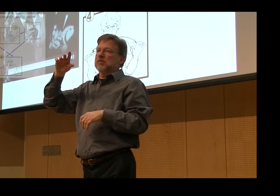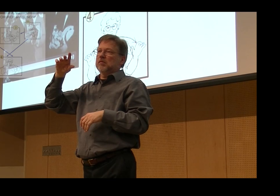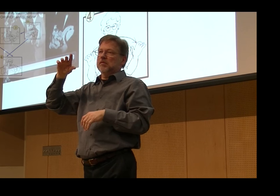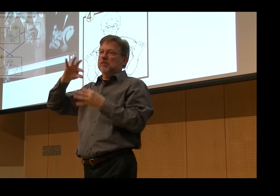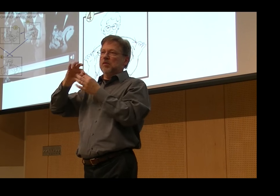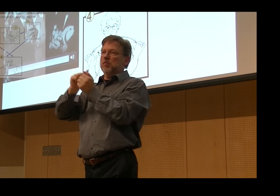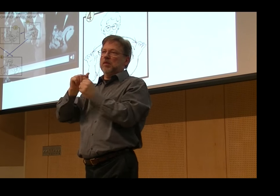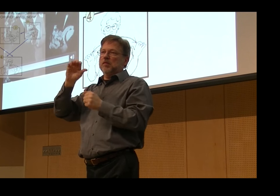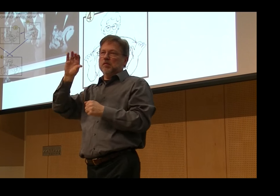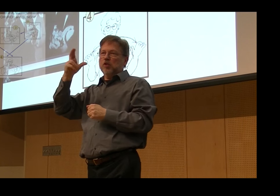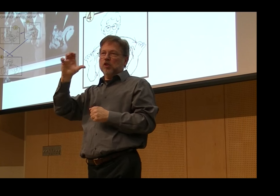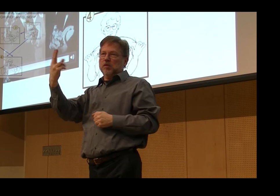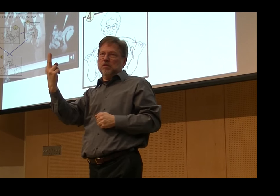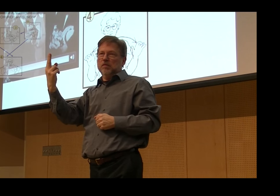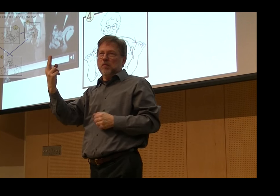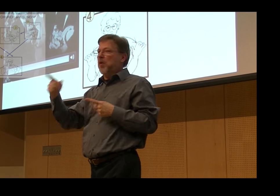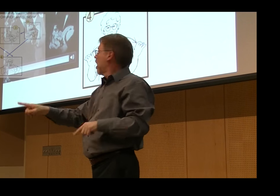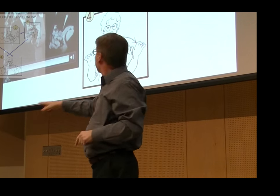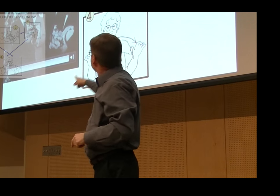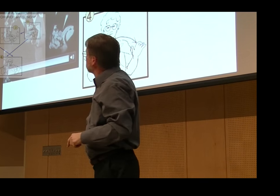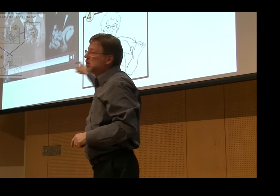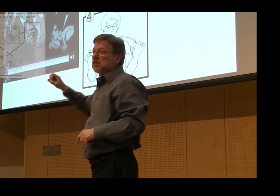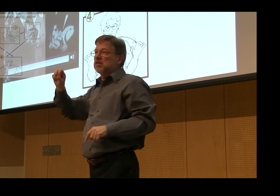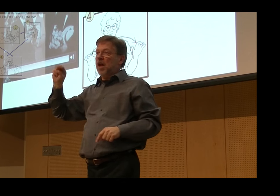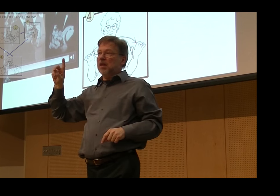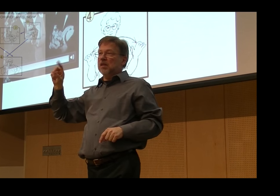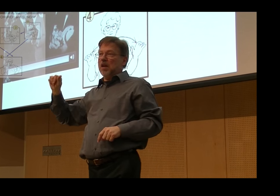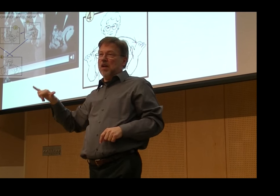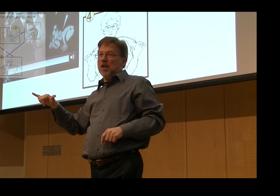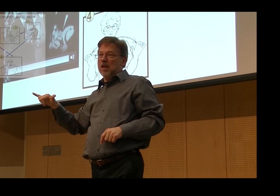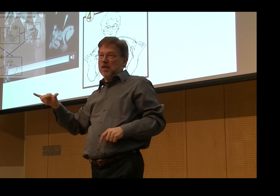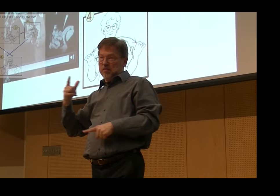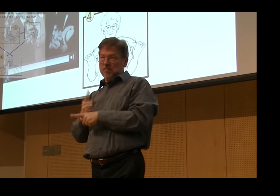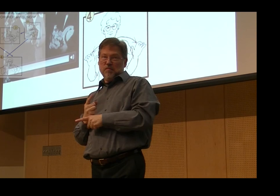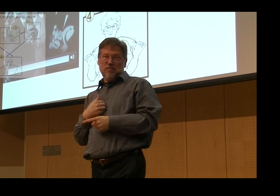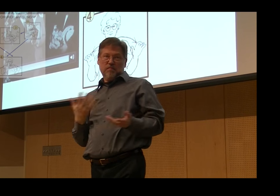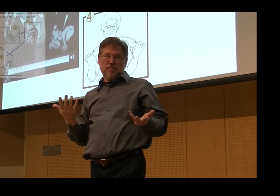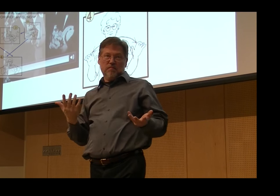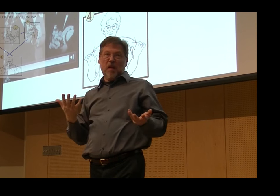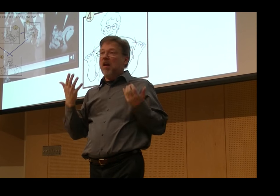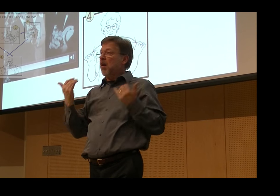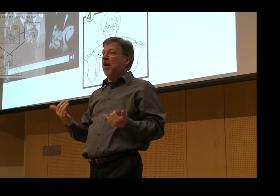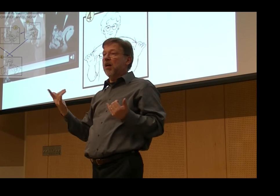Let's see. And then was combined with the